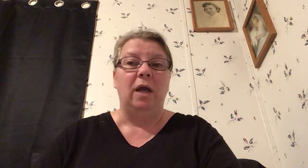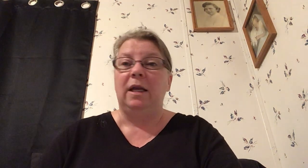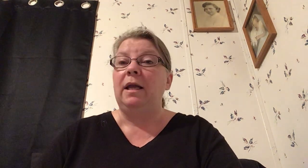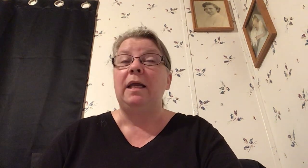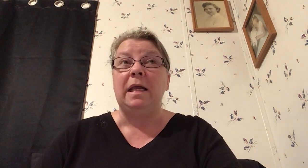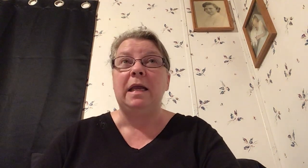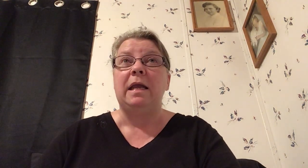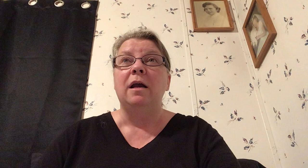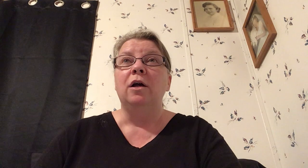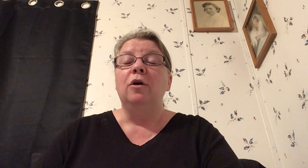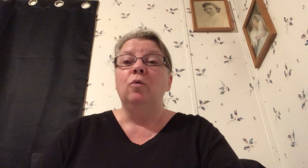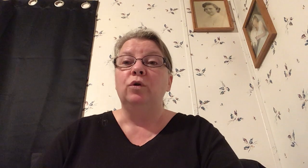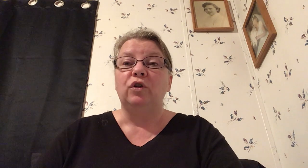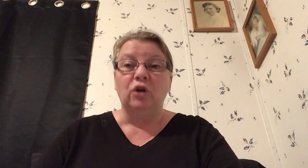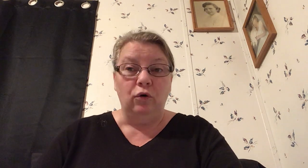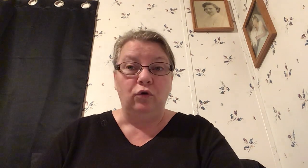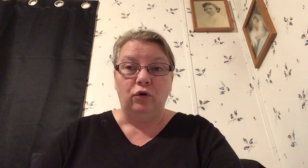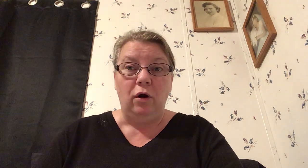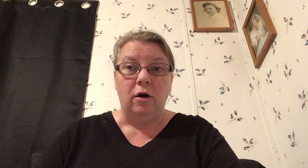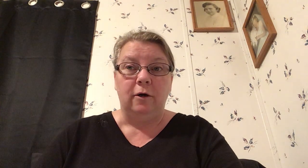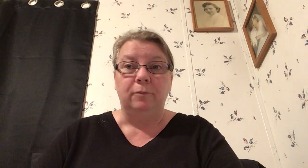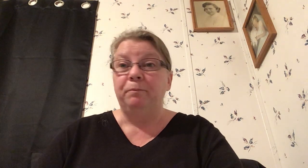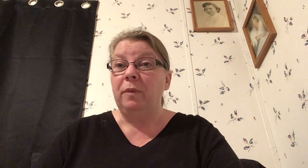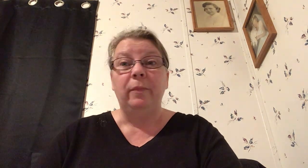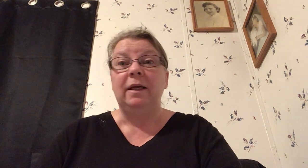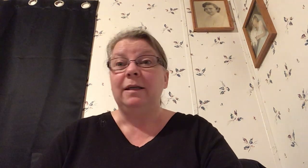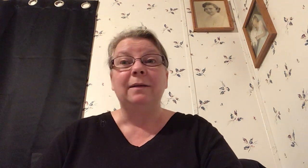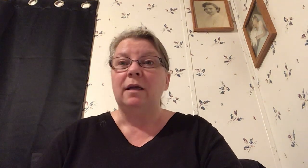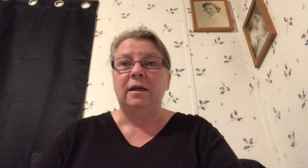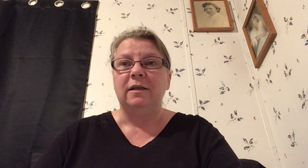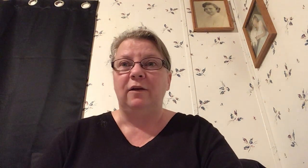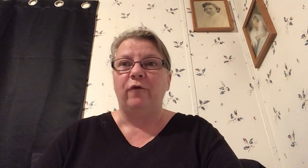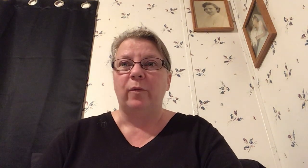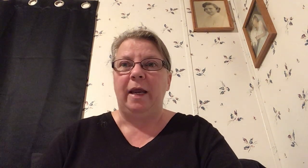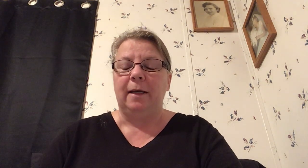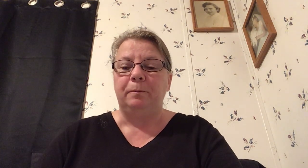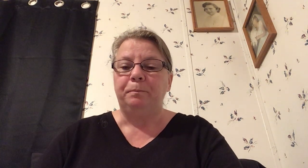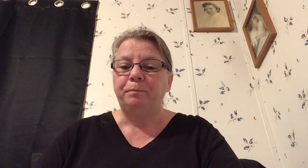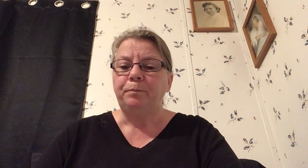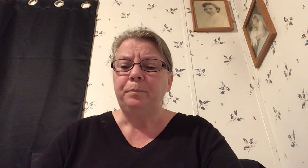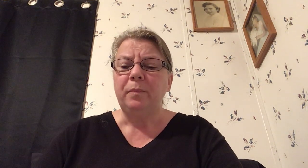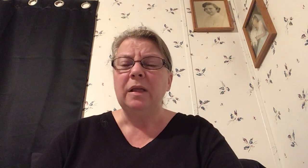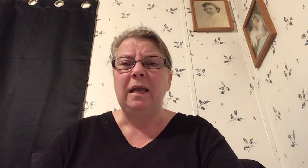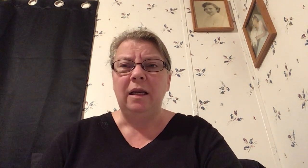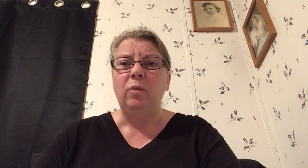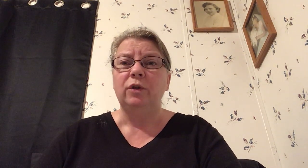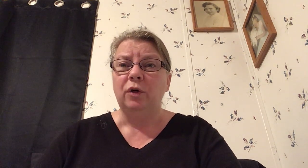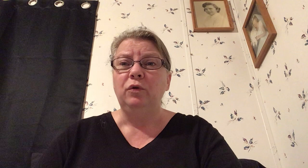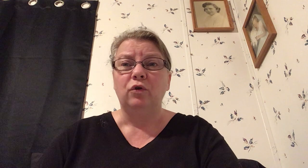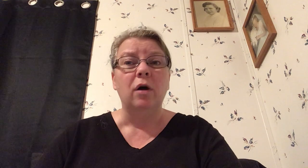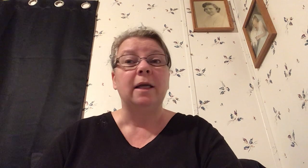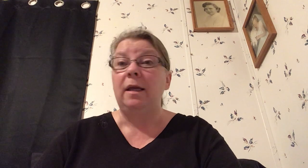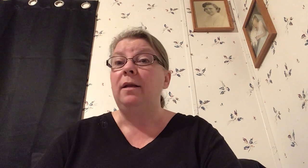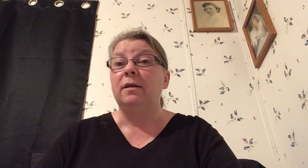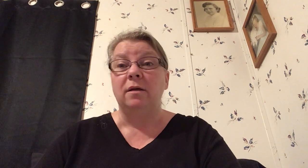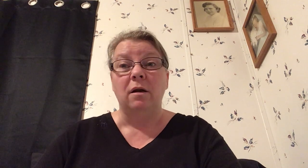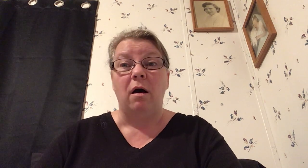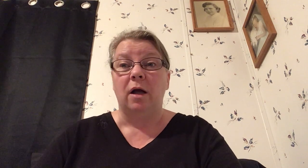and he was so strong because that's not easy for a man and he was so strong he did not